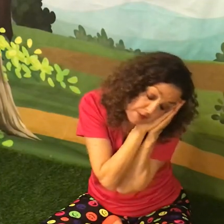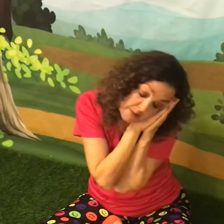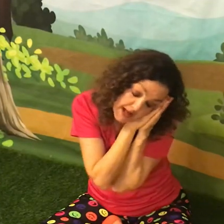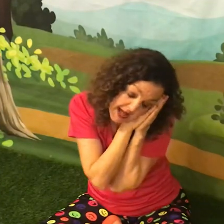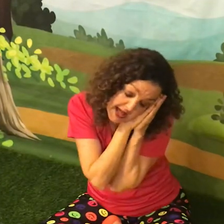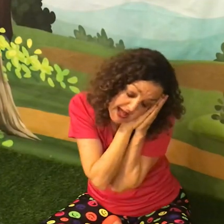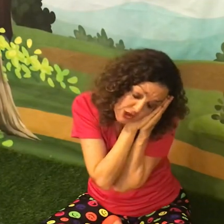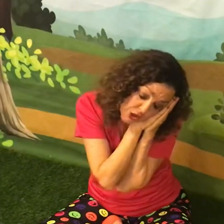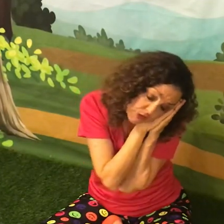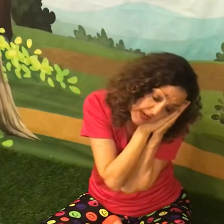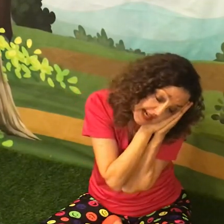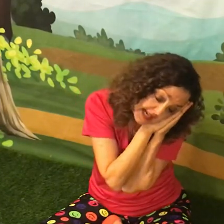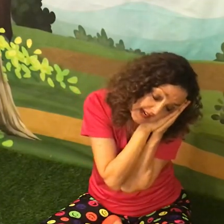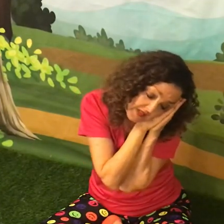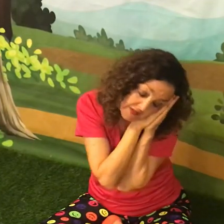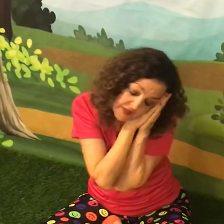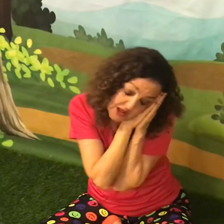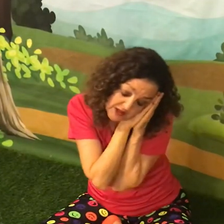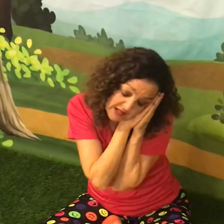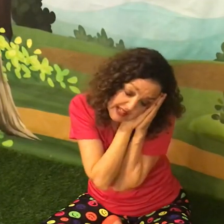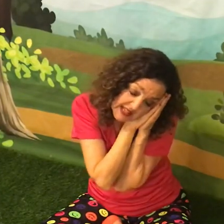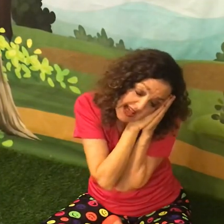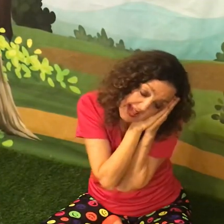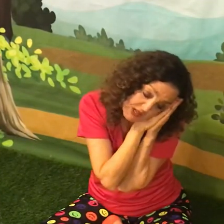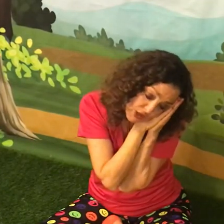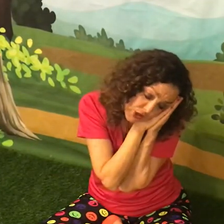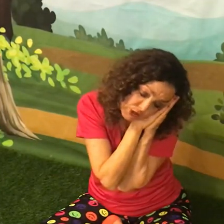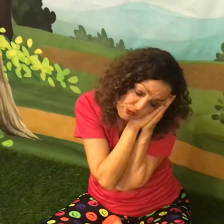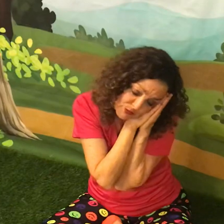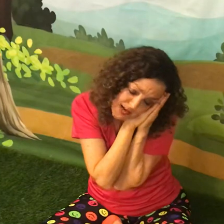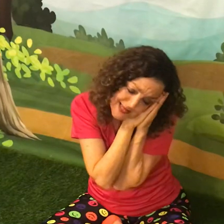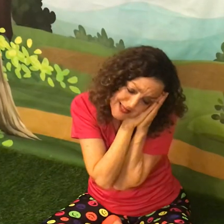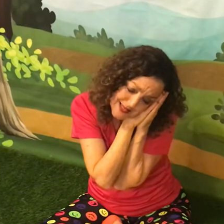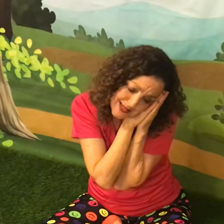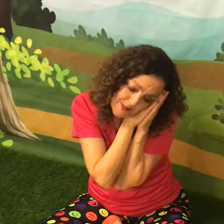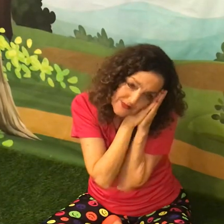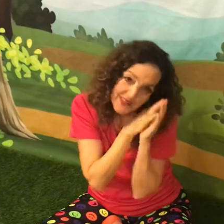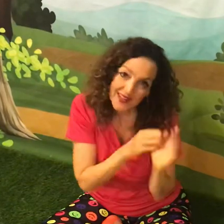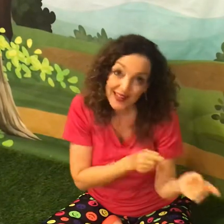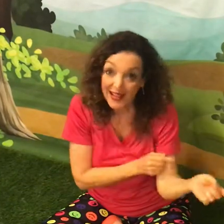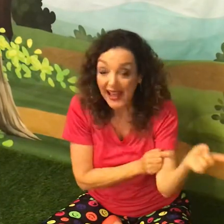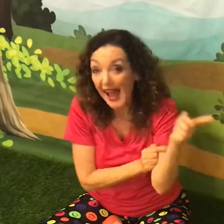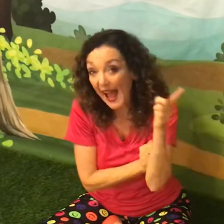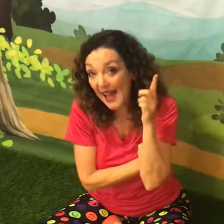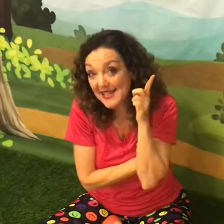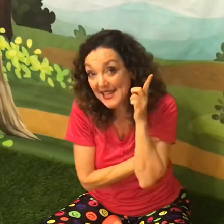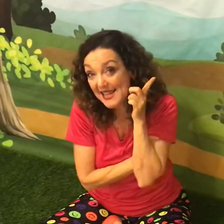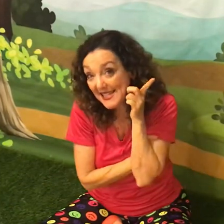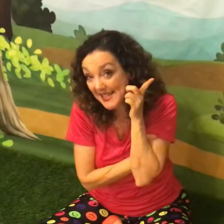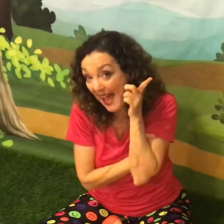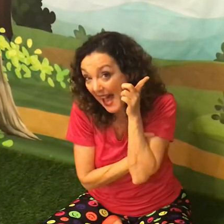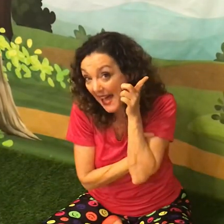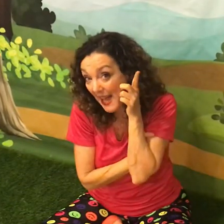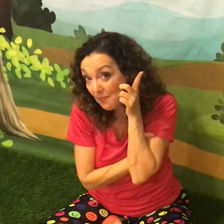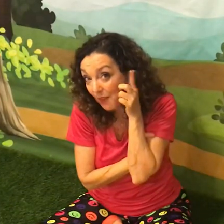measuring. Felt he had to rest. As he sat and